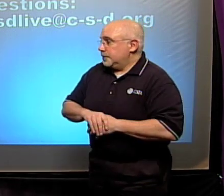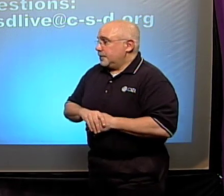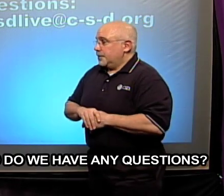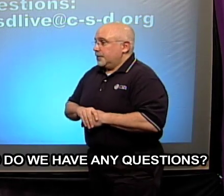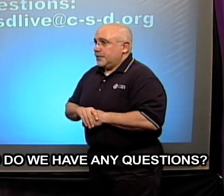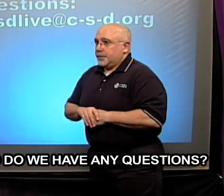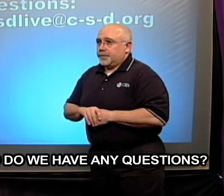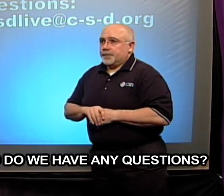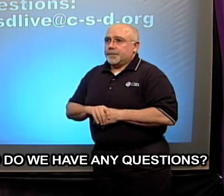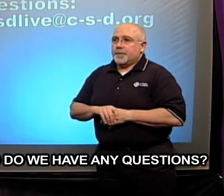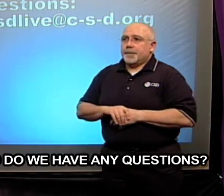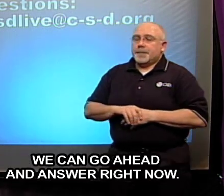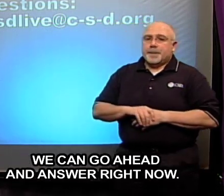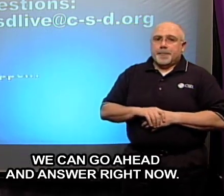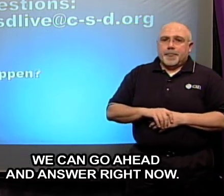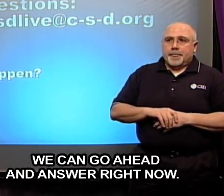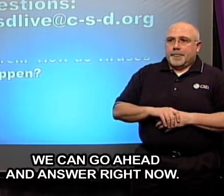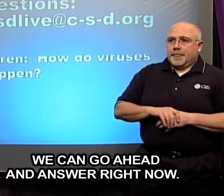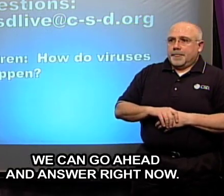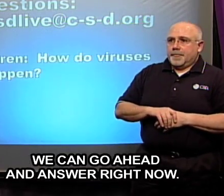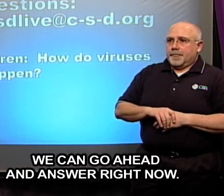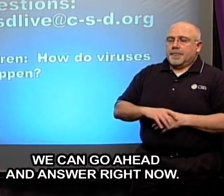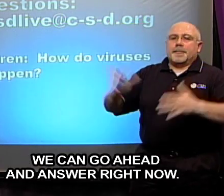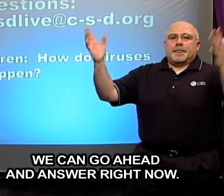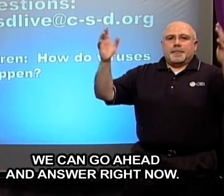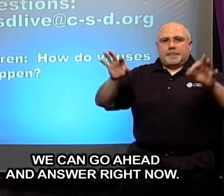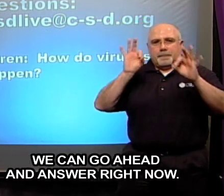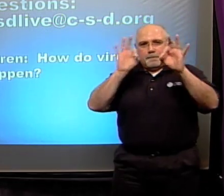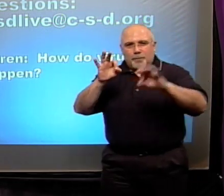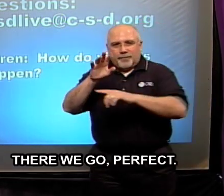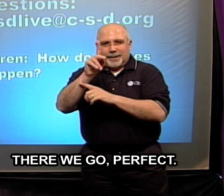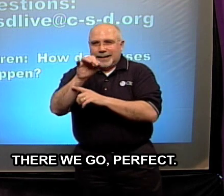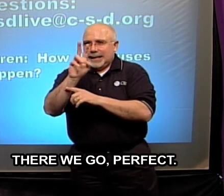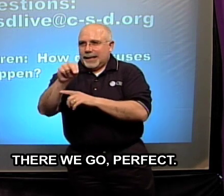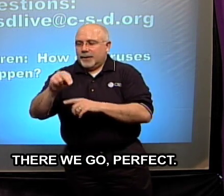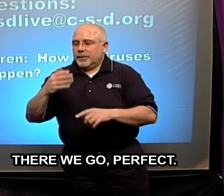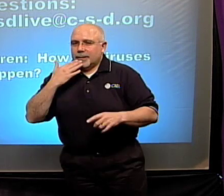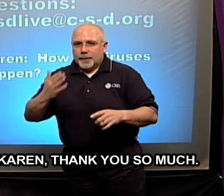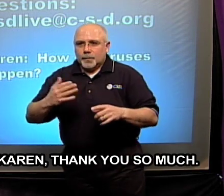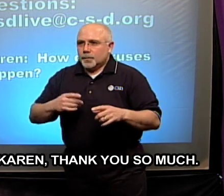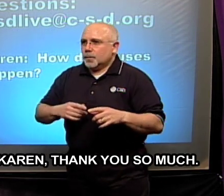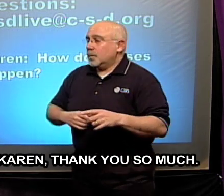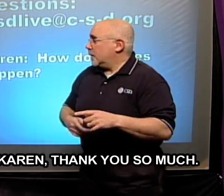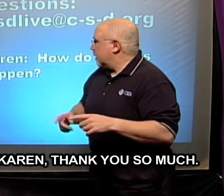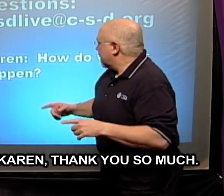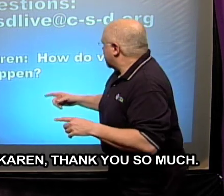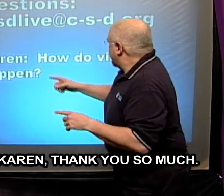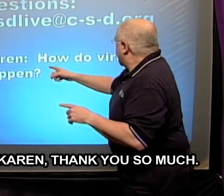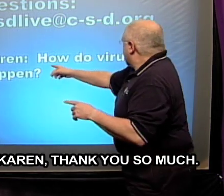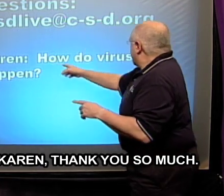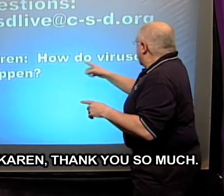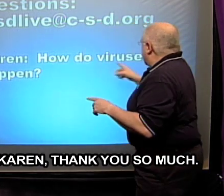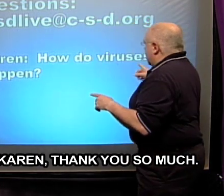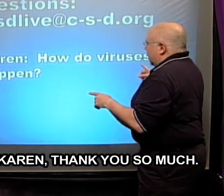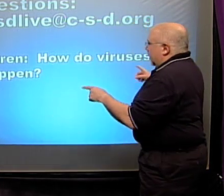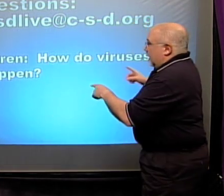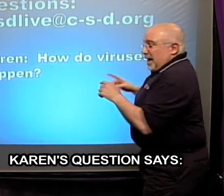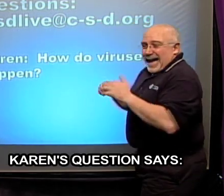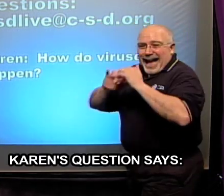so do we have any questions we can go ahead and answer right now there we go perfect Karen thank you so much Karen's